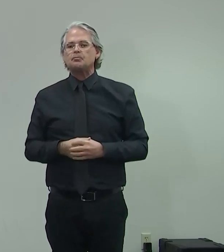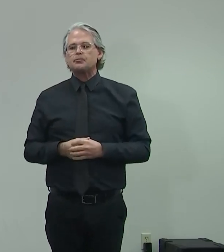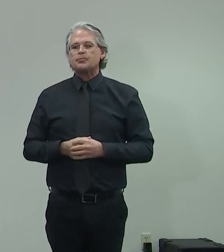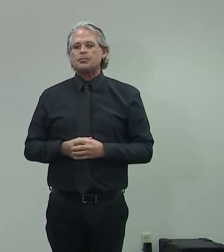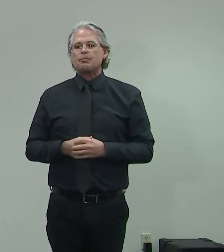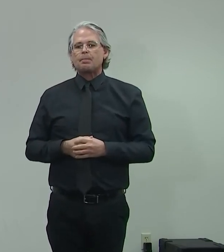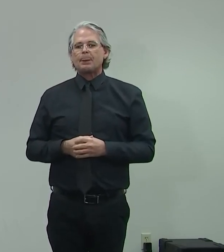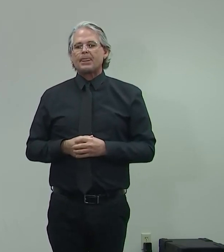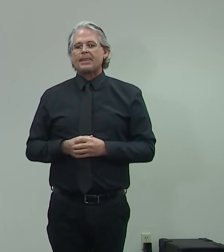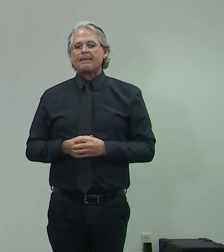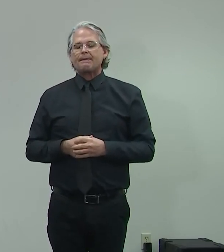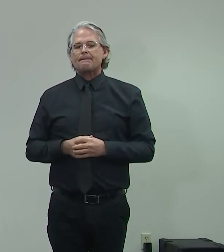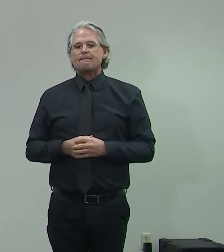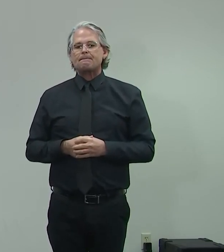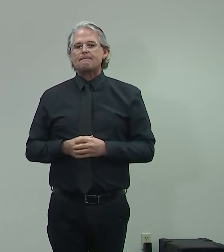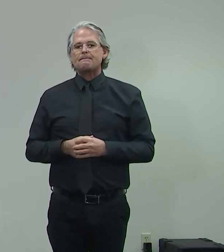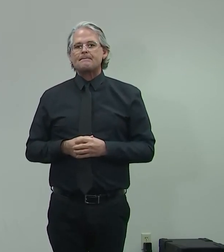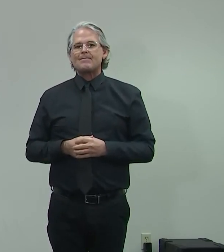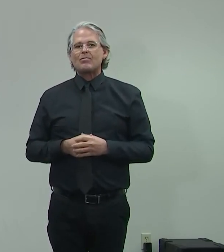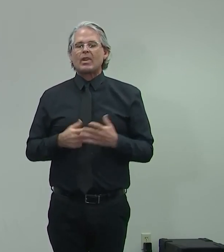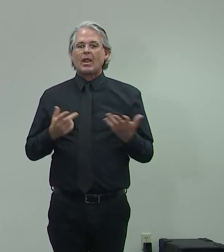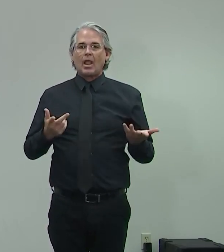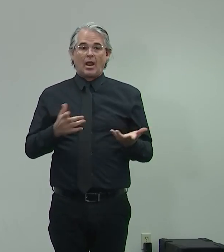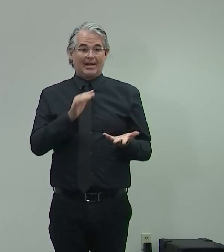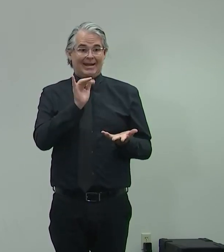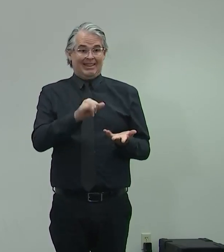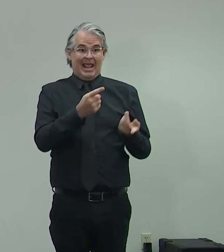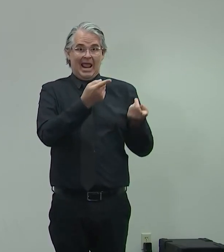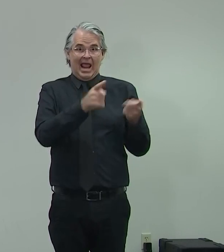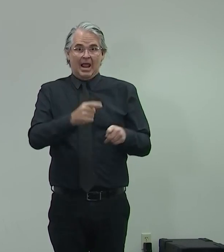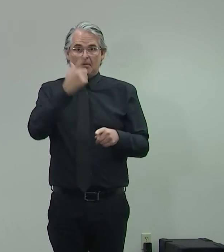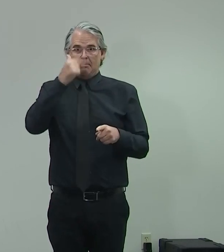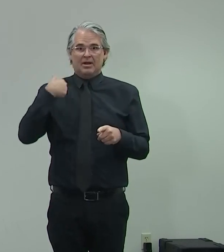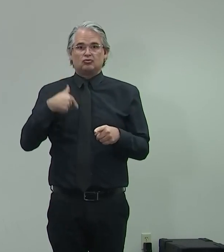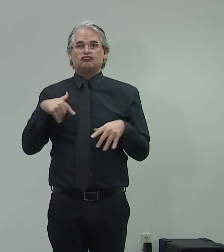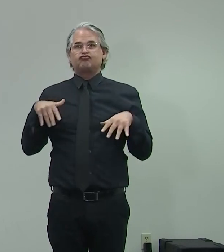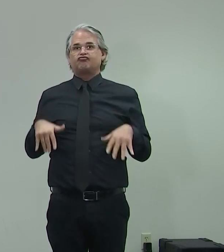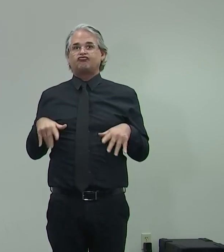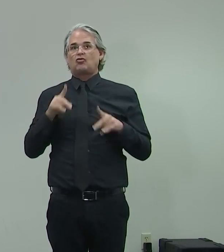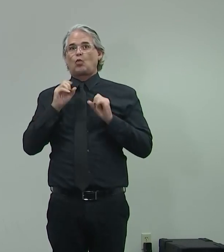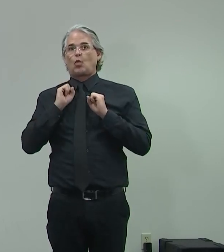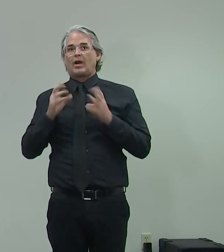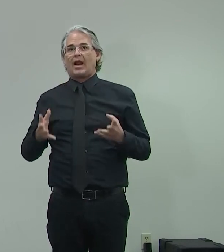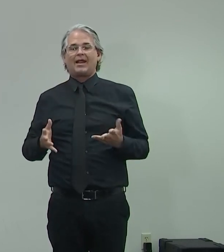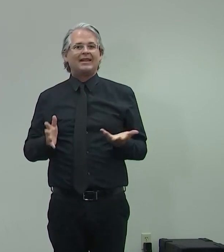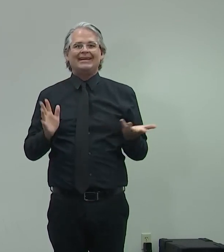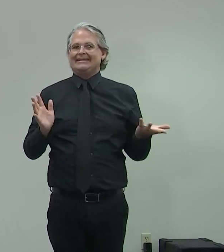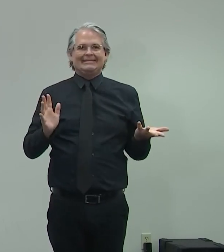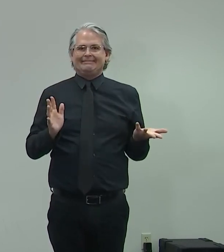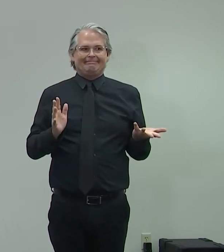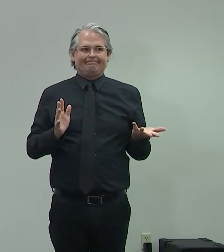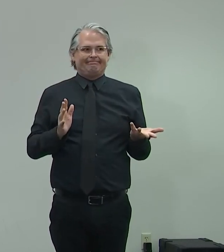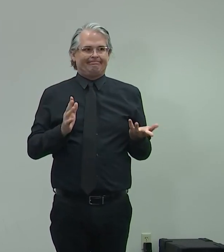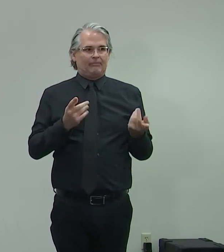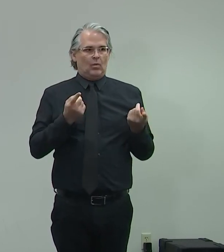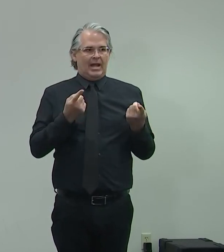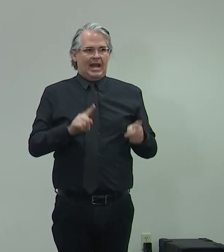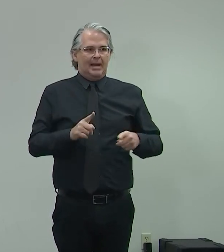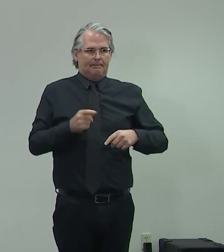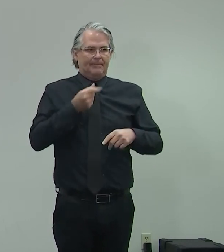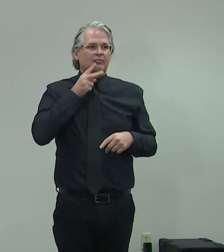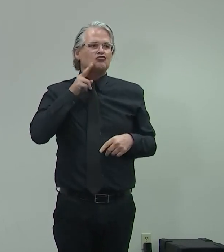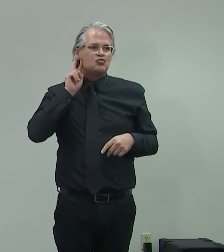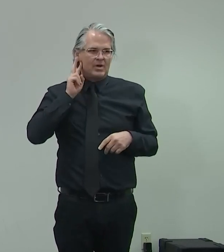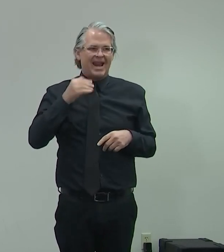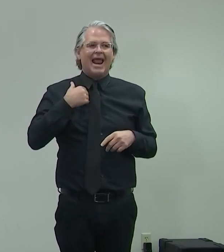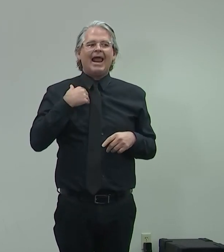working, it's because it's something that we did or didn't do. I mean, it happened yesterday, two days ago, with the Ember Alert. We have nothing to do with Ember Alert. It was a county Ember Alert.